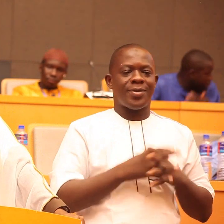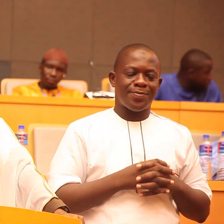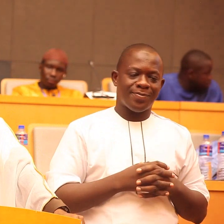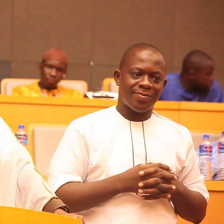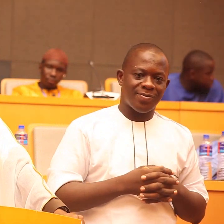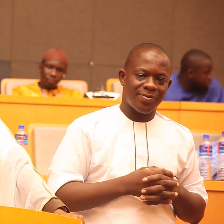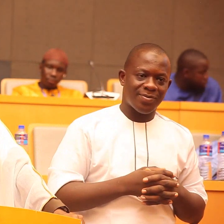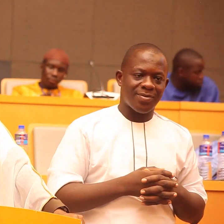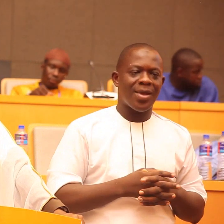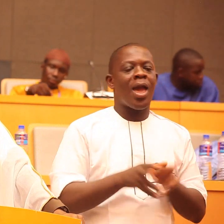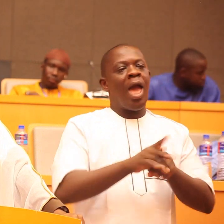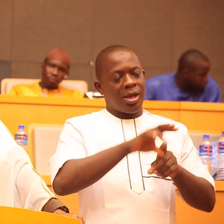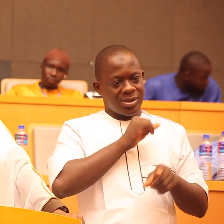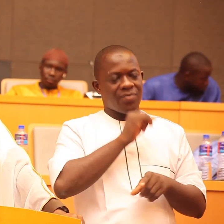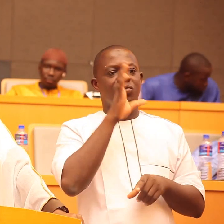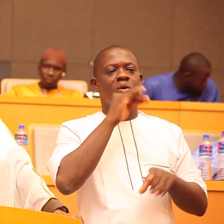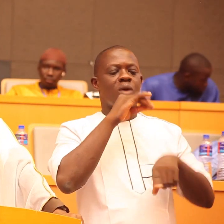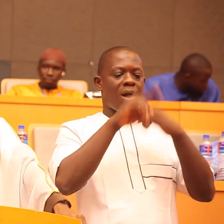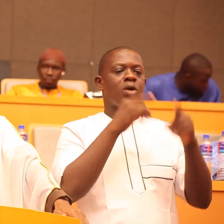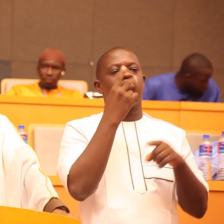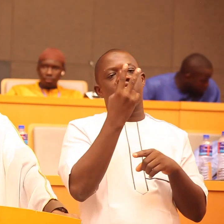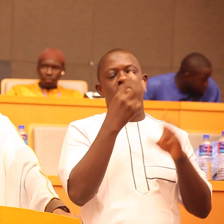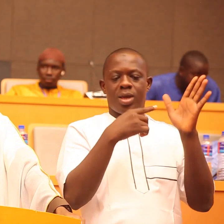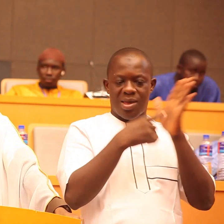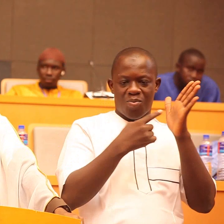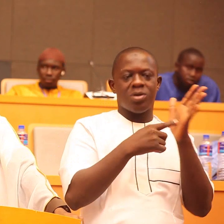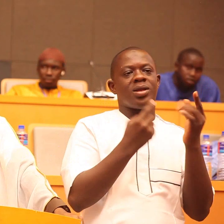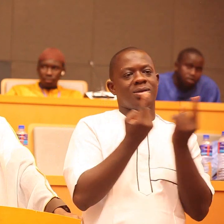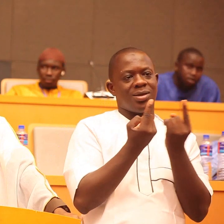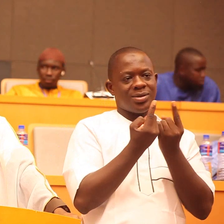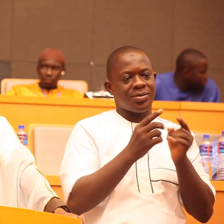he mentions two important things